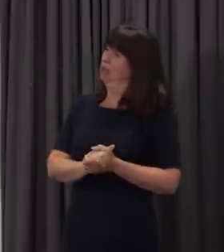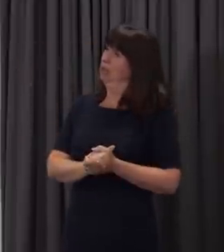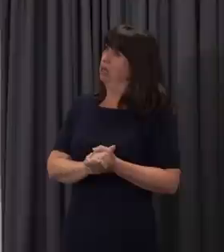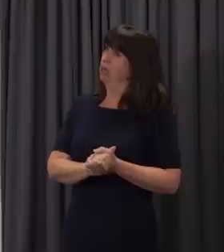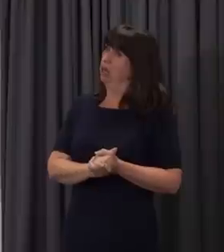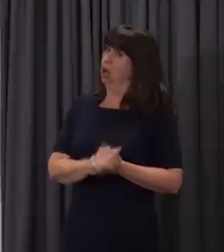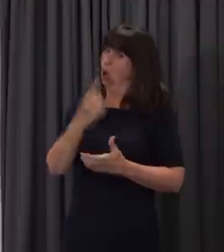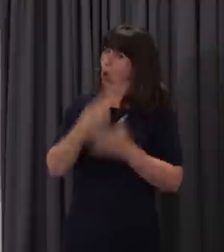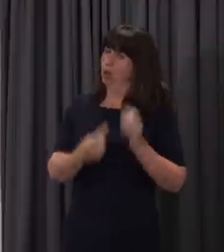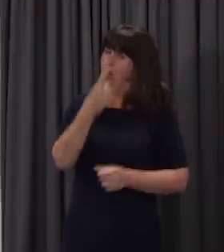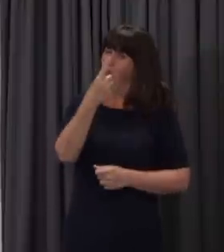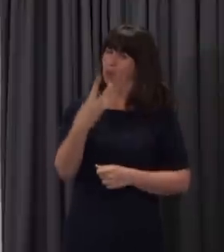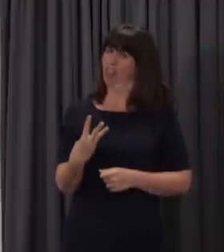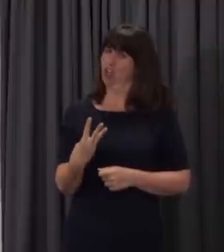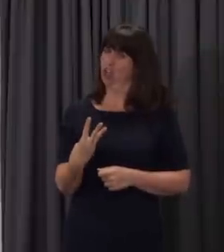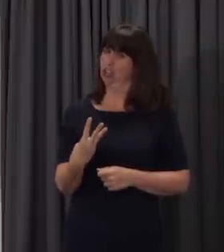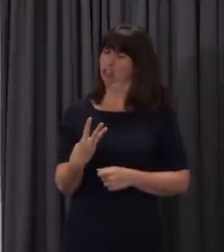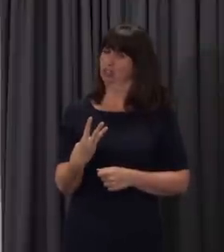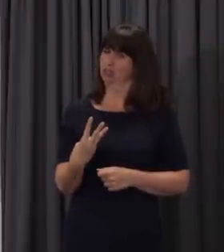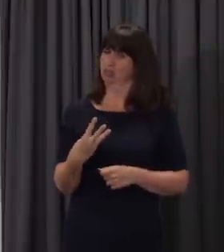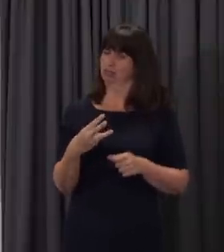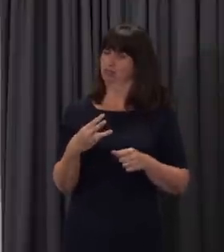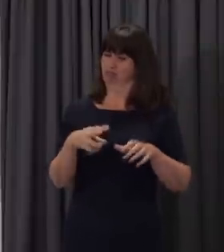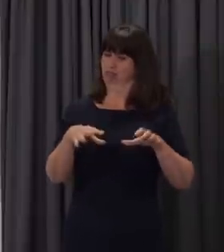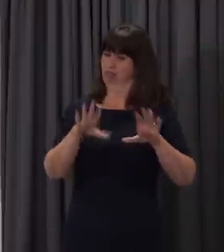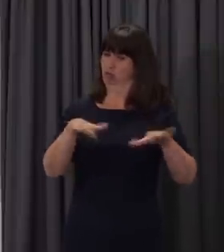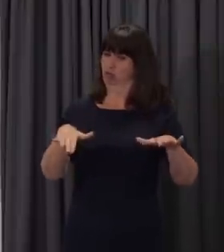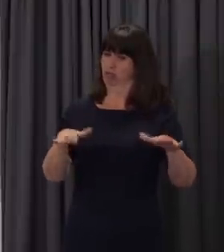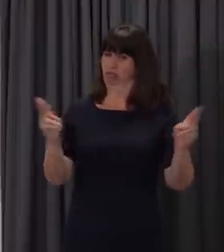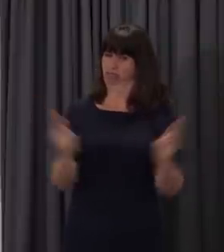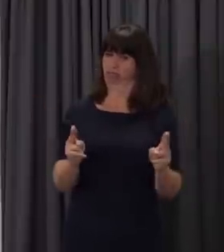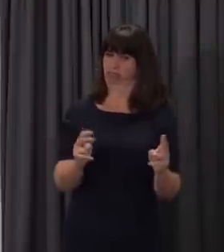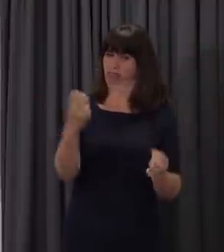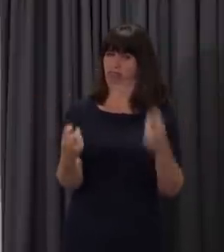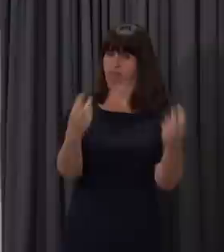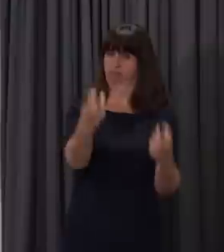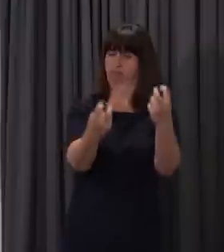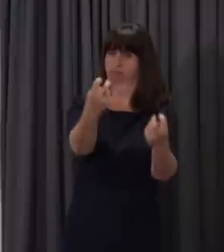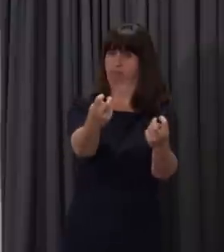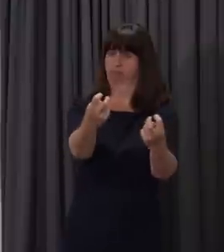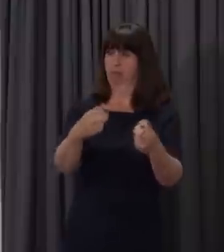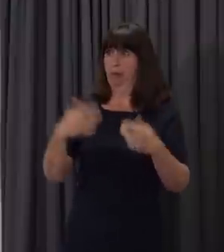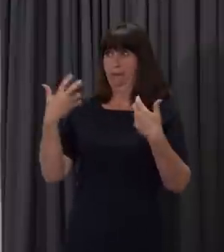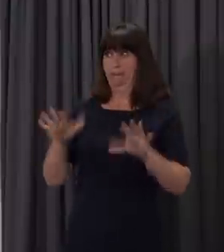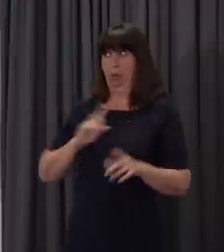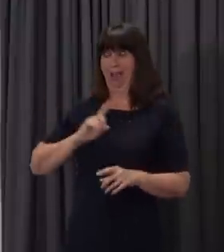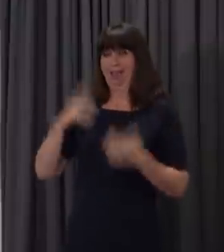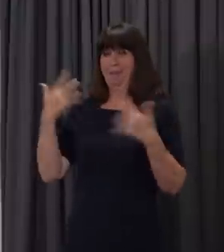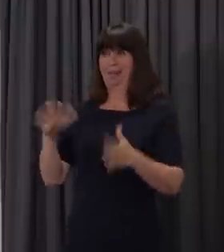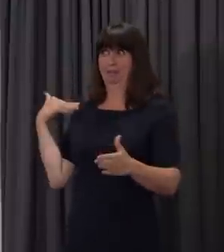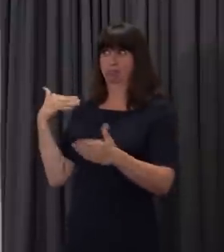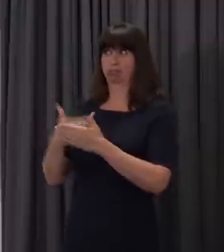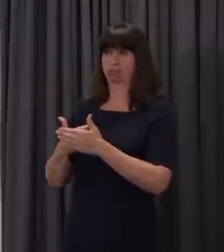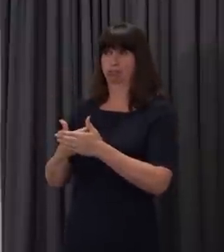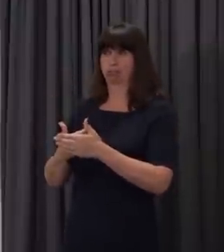a third of pupils present at any one time? Given how much learning time has been lost, have you